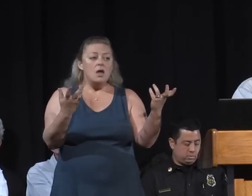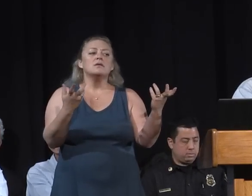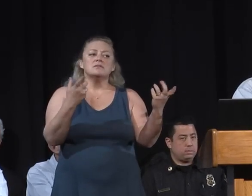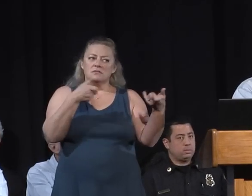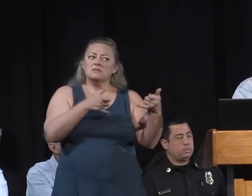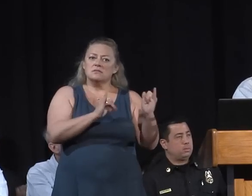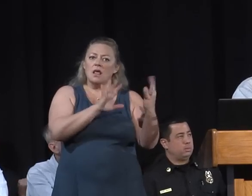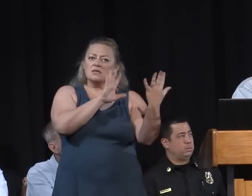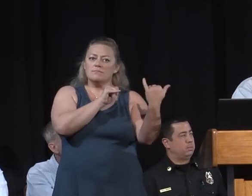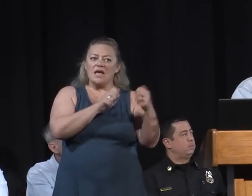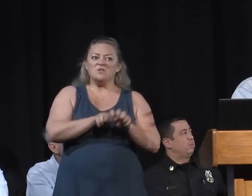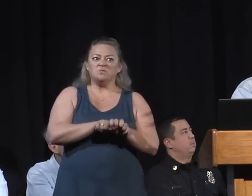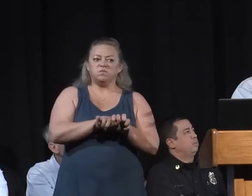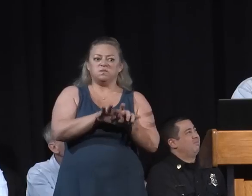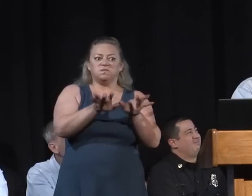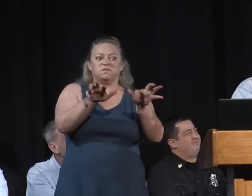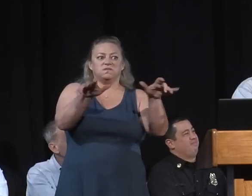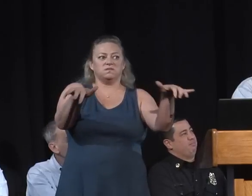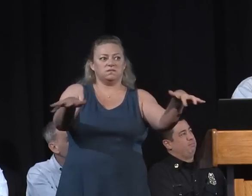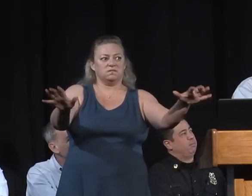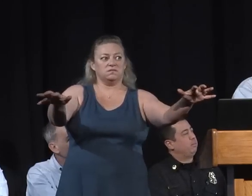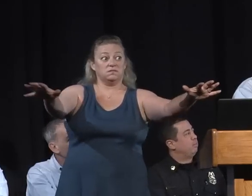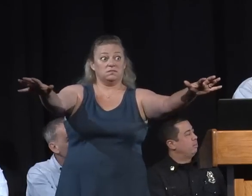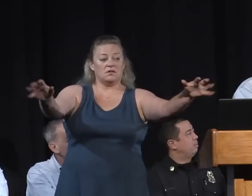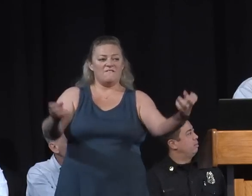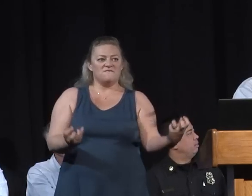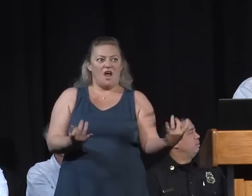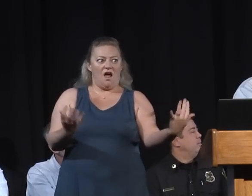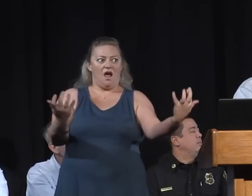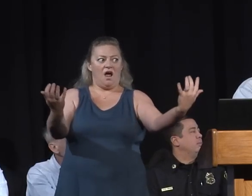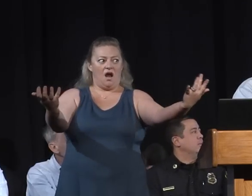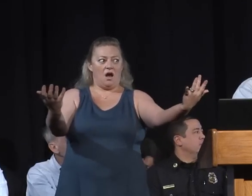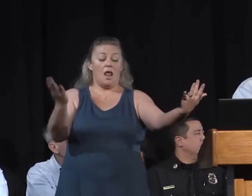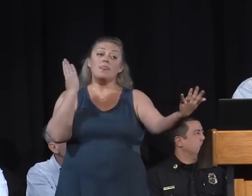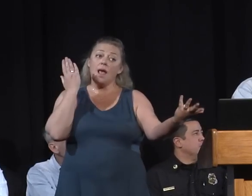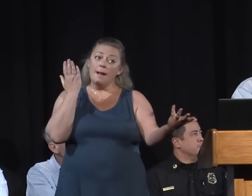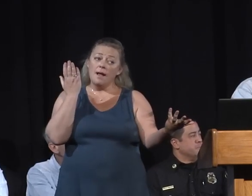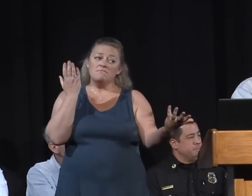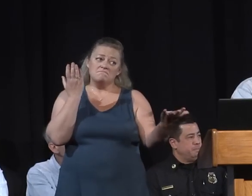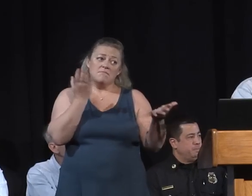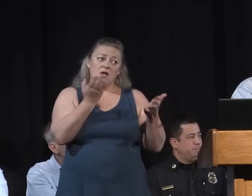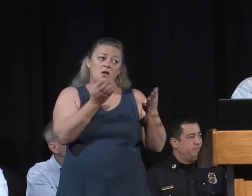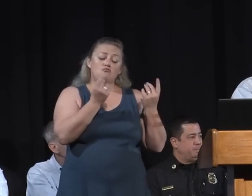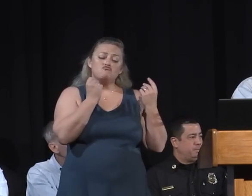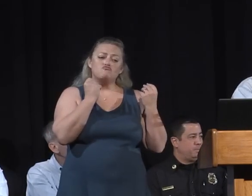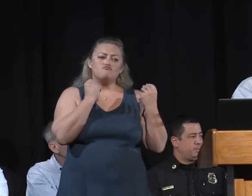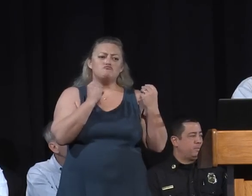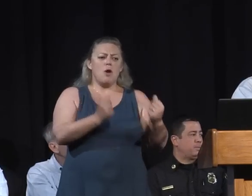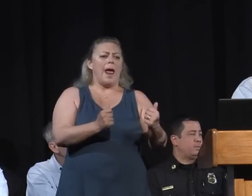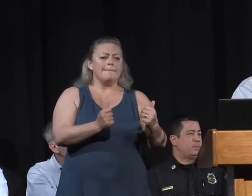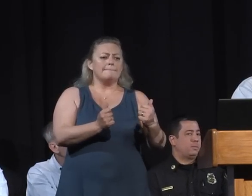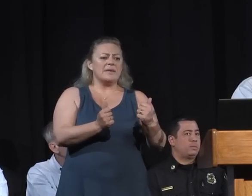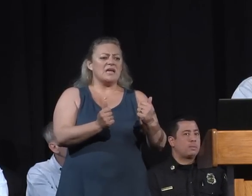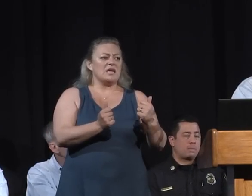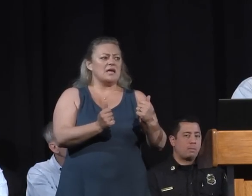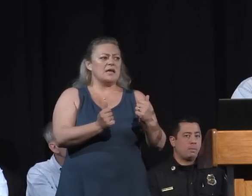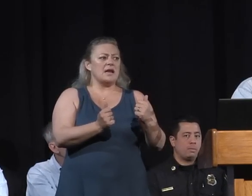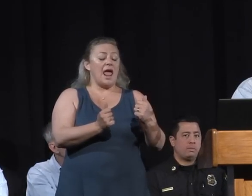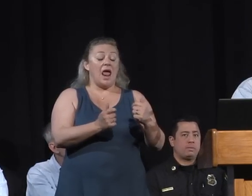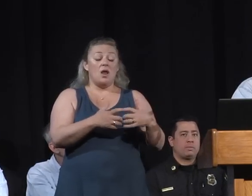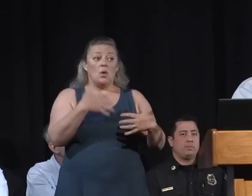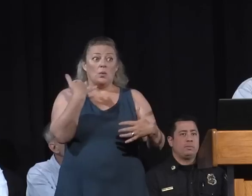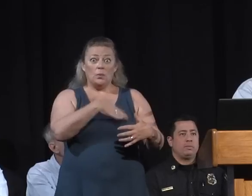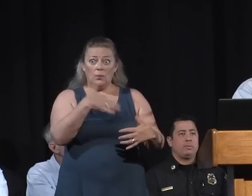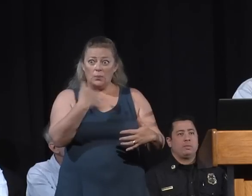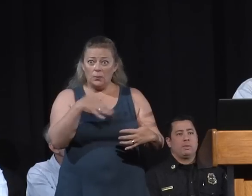weather conditions across Ventura County that can lead to rapid and extreme fire spread. So we're expecting a combination of some